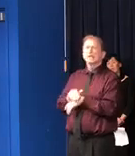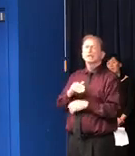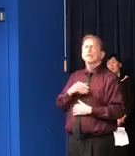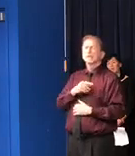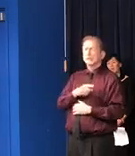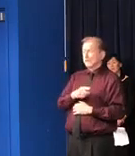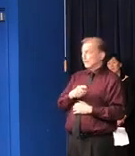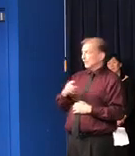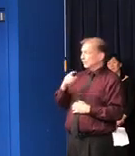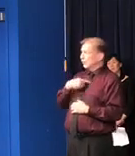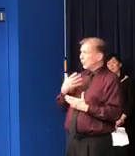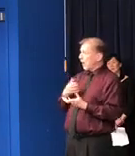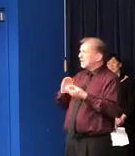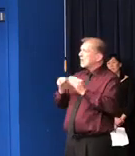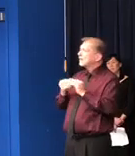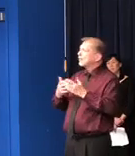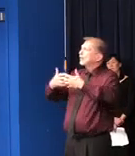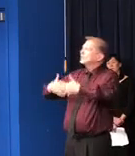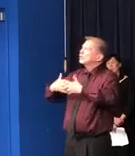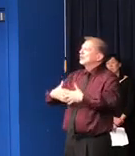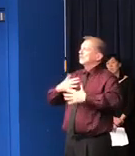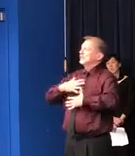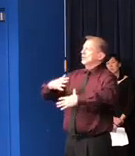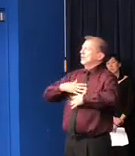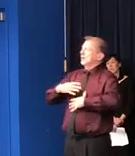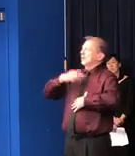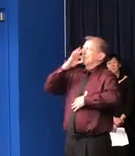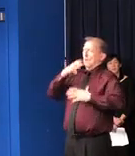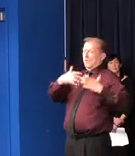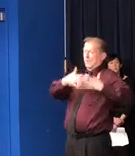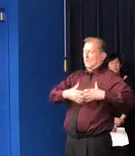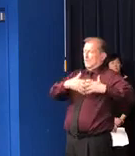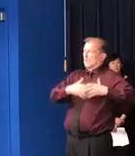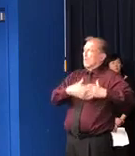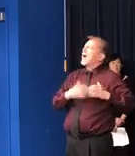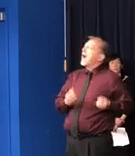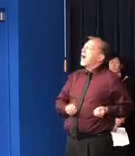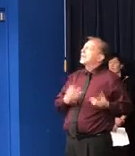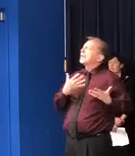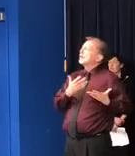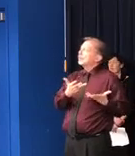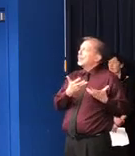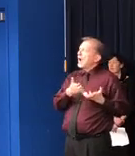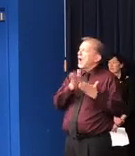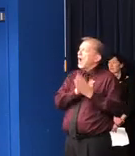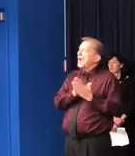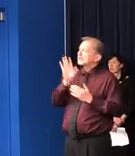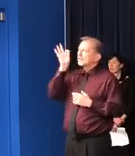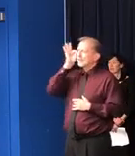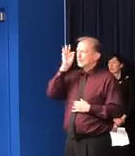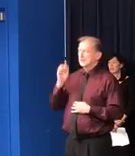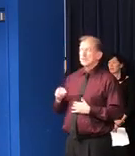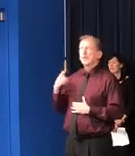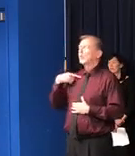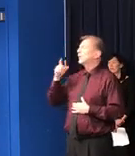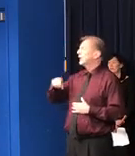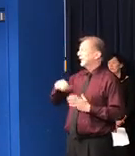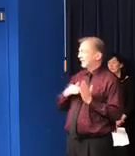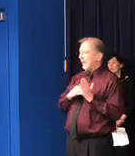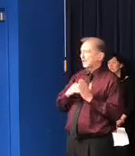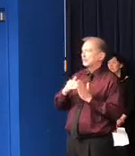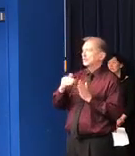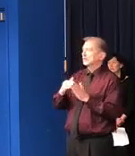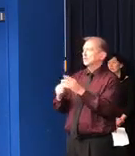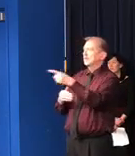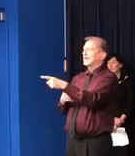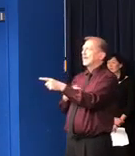ventilators that you or the state of Illinois is requesting from the federal government? Thousands. Yeah, go ahead. Can